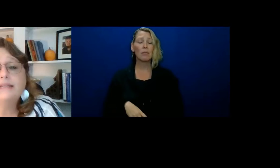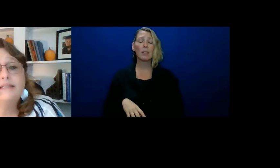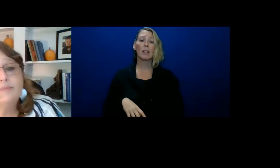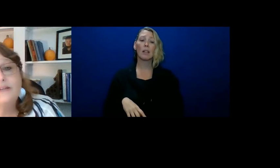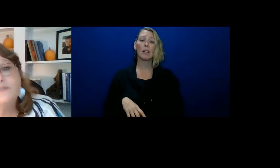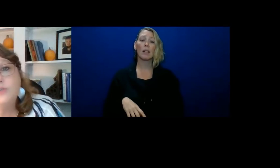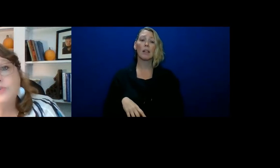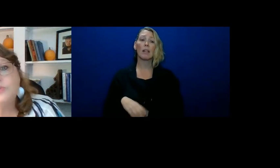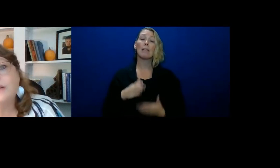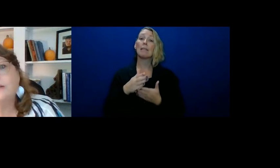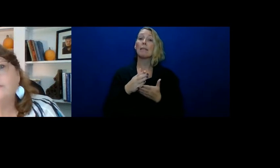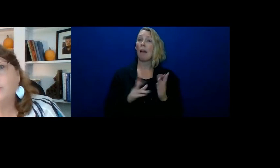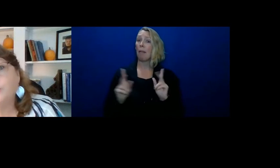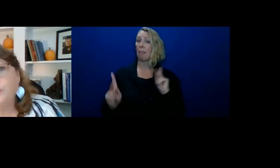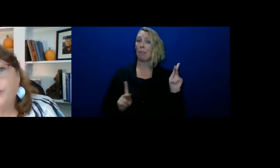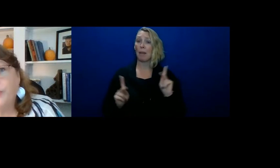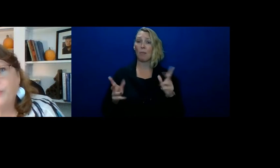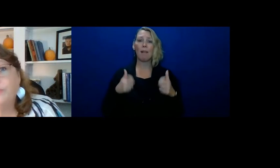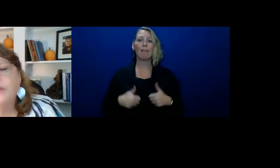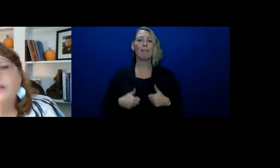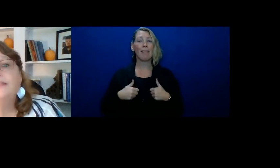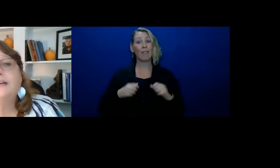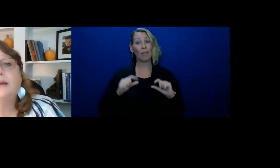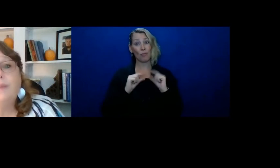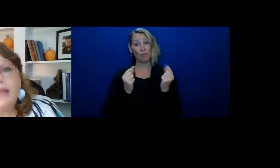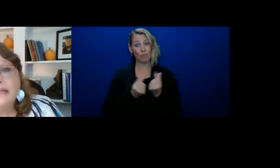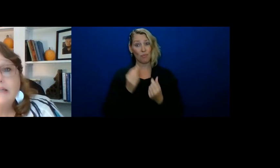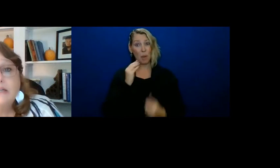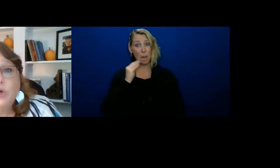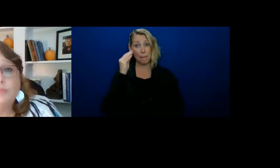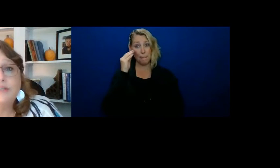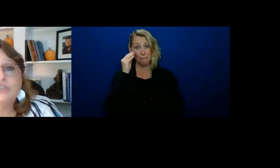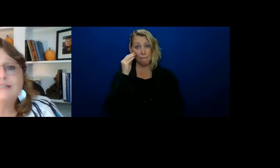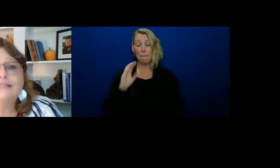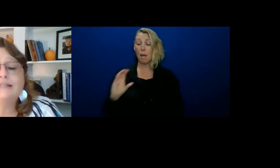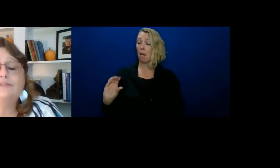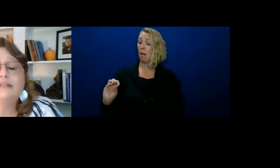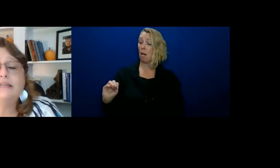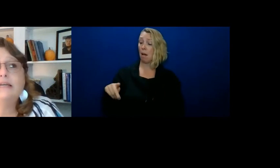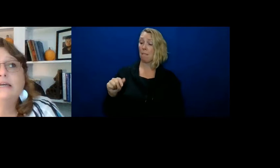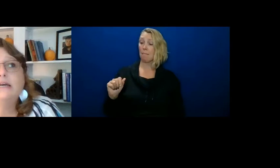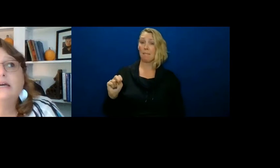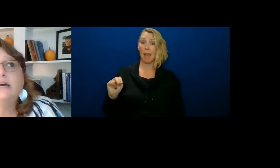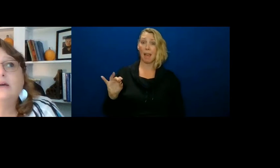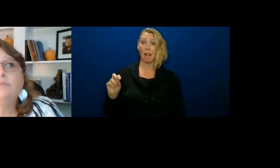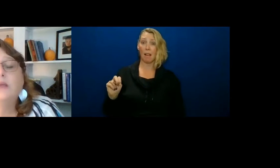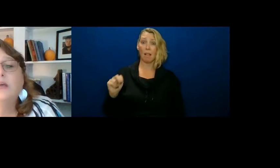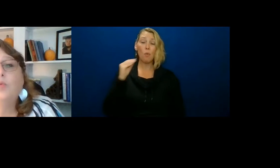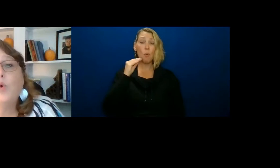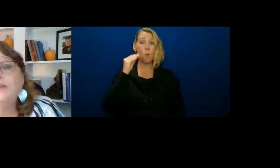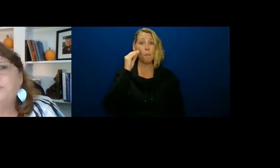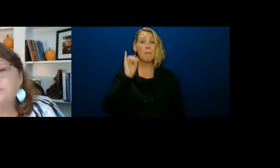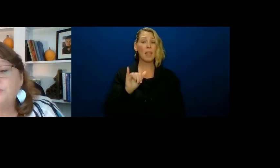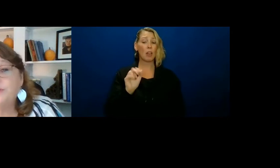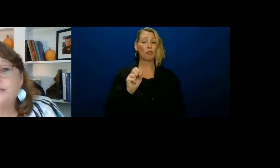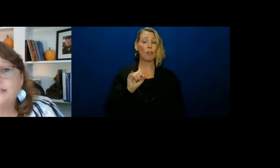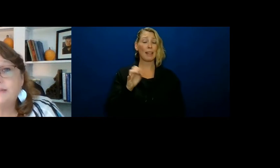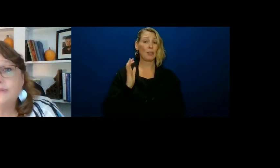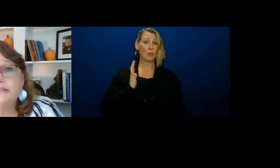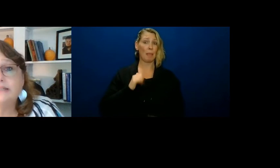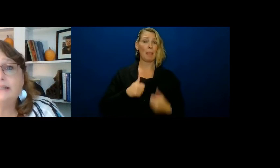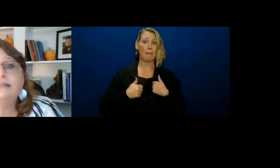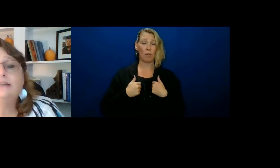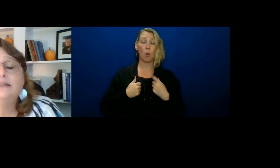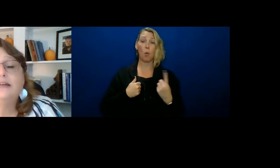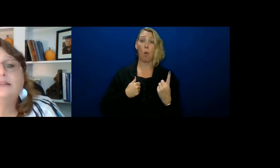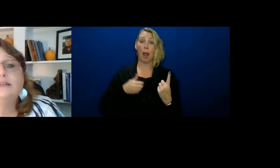And some individuals want to live in a group home. The companion home that Jesse lived in, one person with a